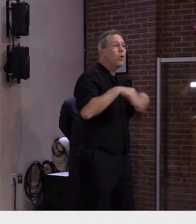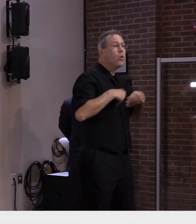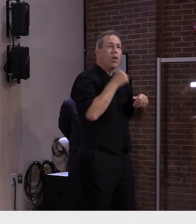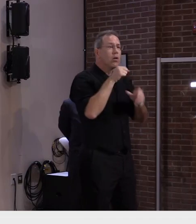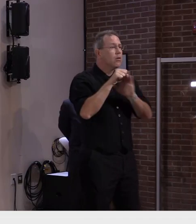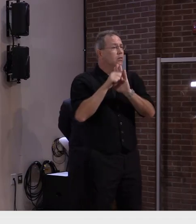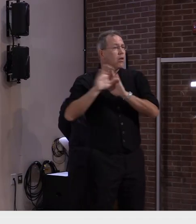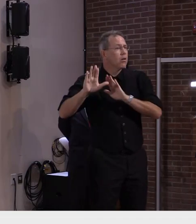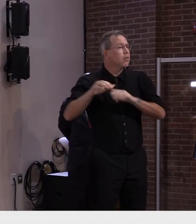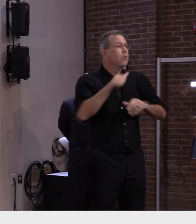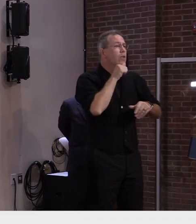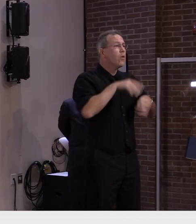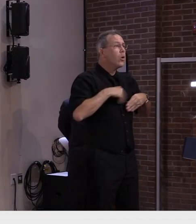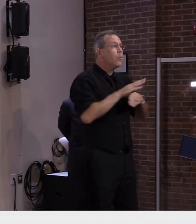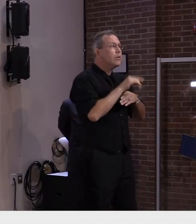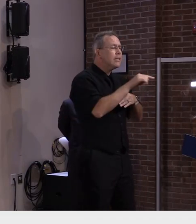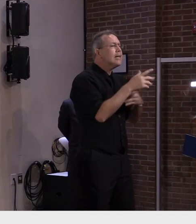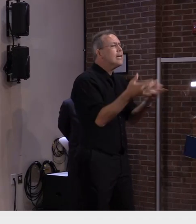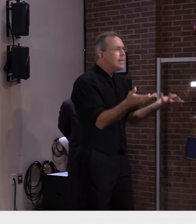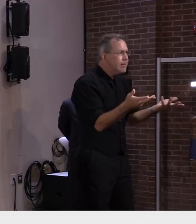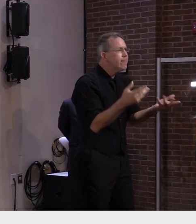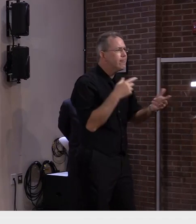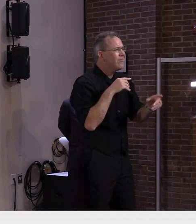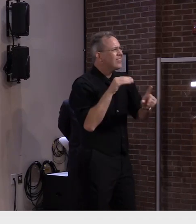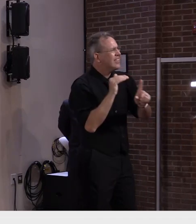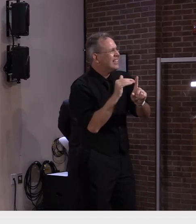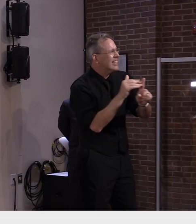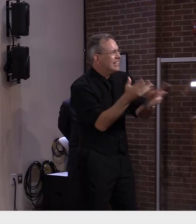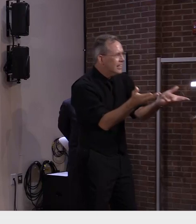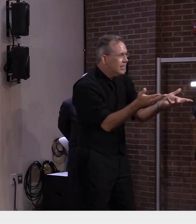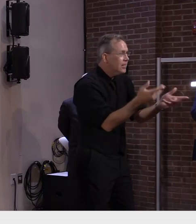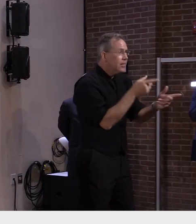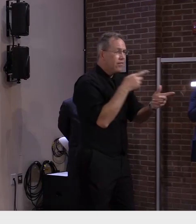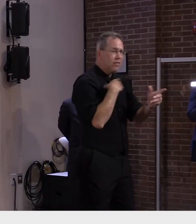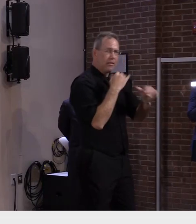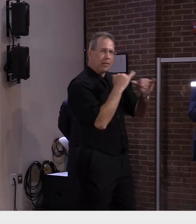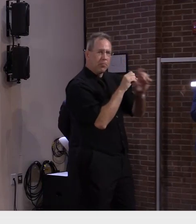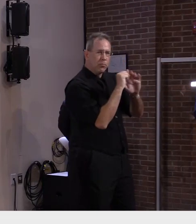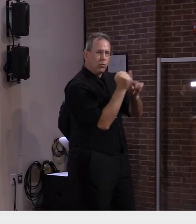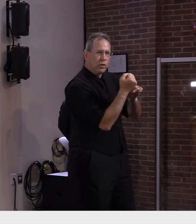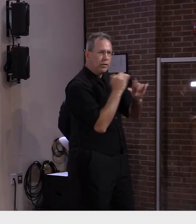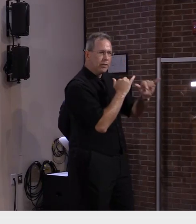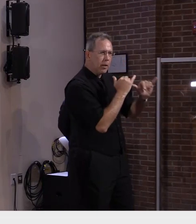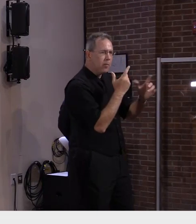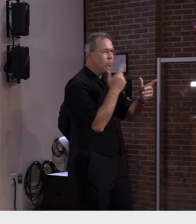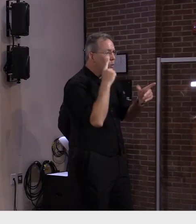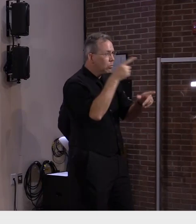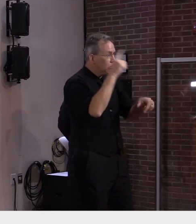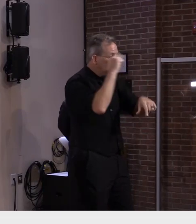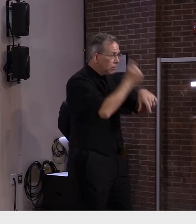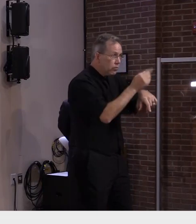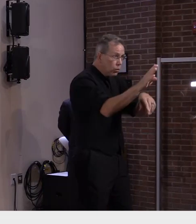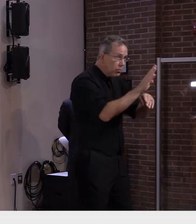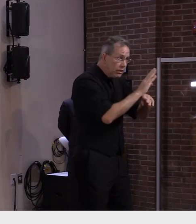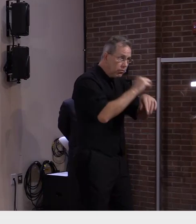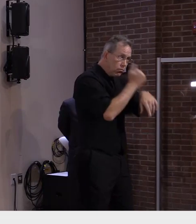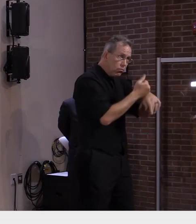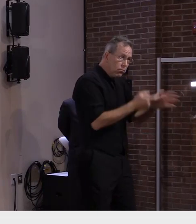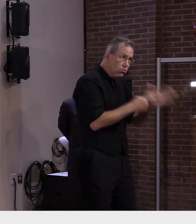individuals taking a similar step could help with your business operations as well